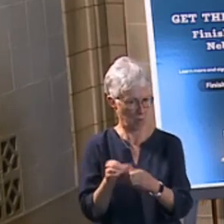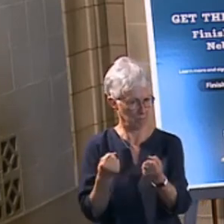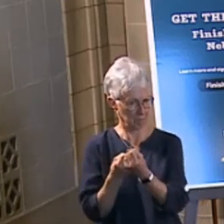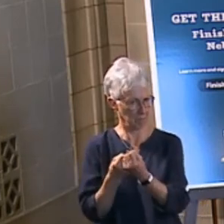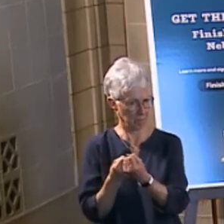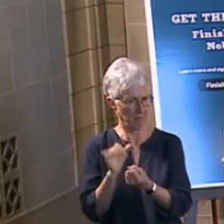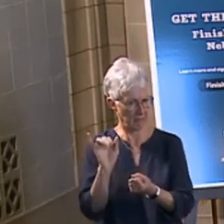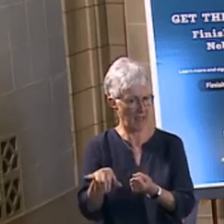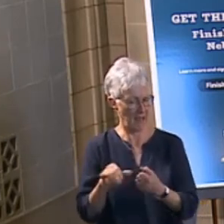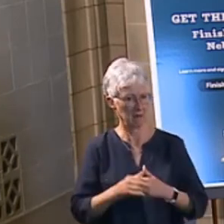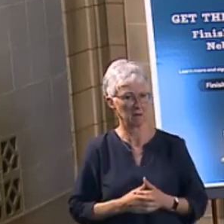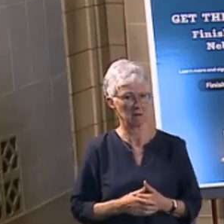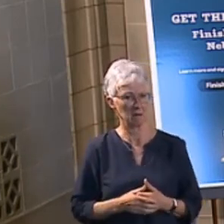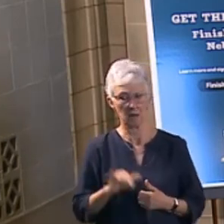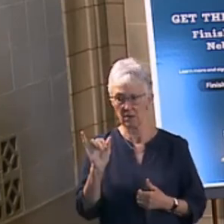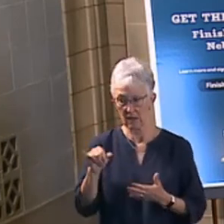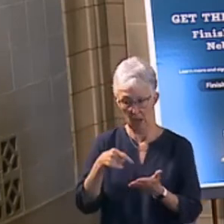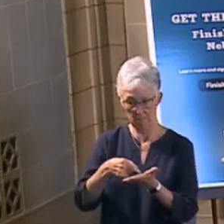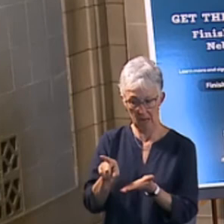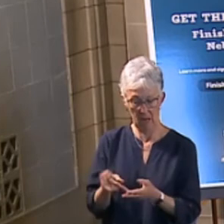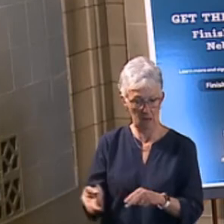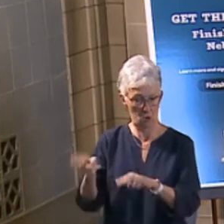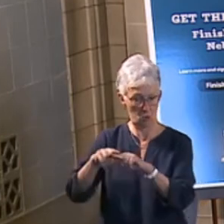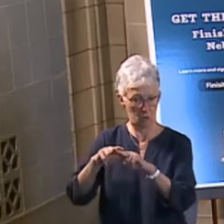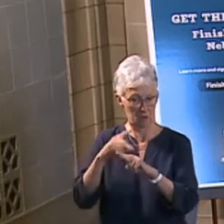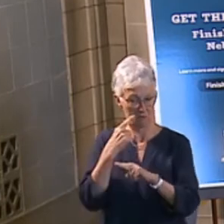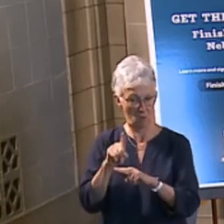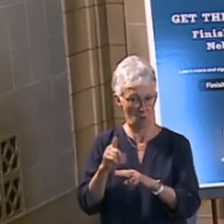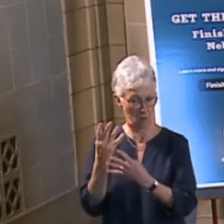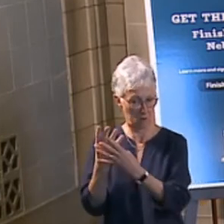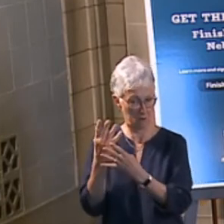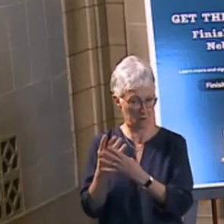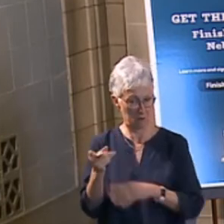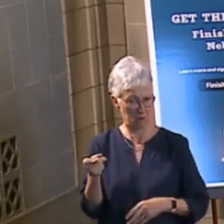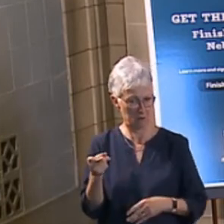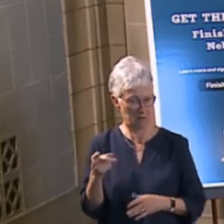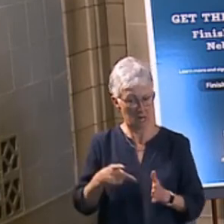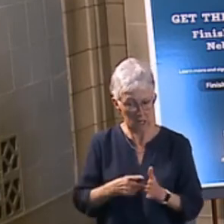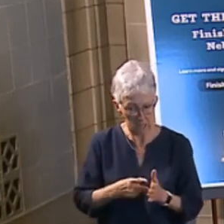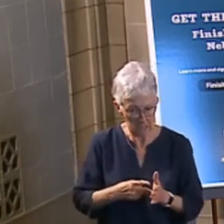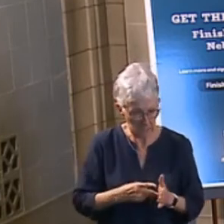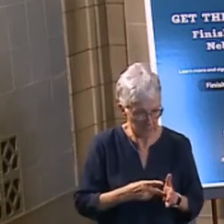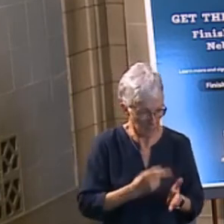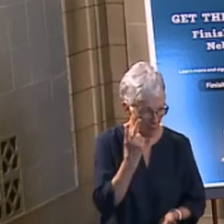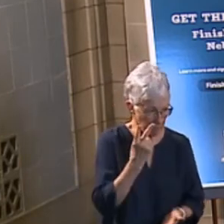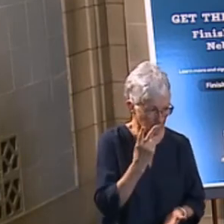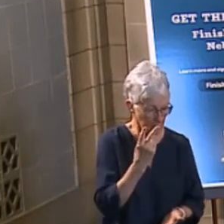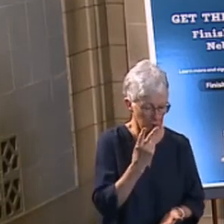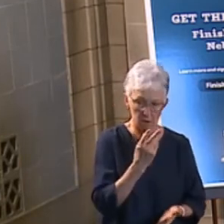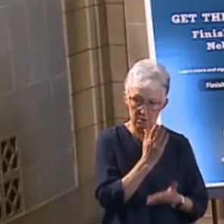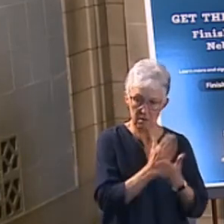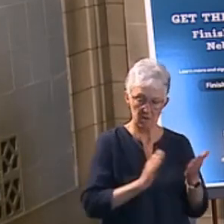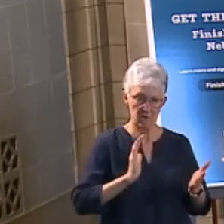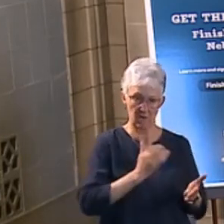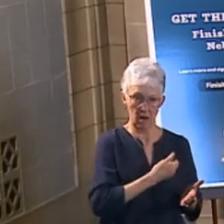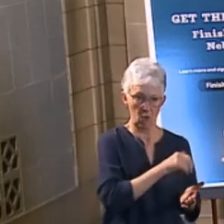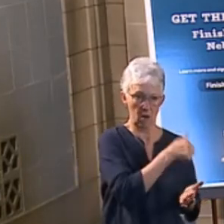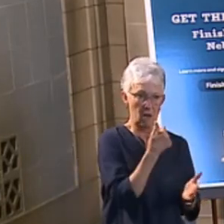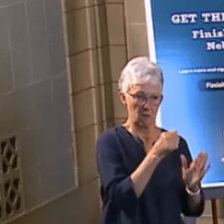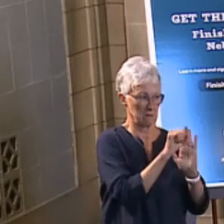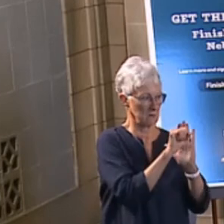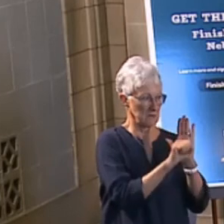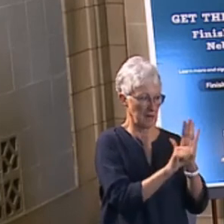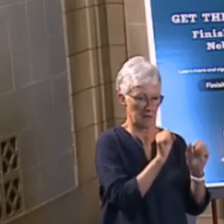And that pay increase for our corrections officers is double what a majority of our other teammates in state government are getting.